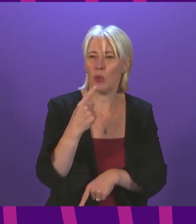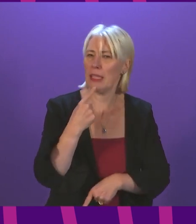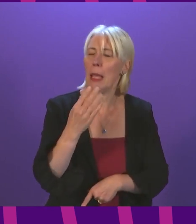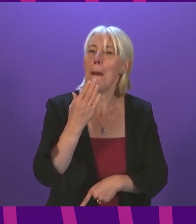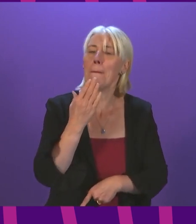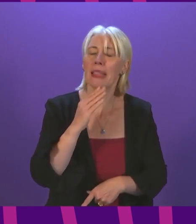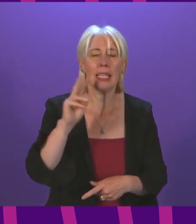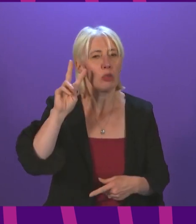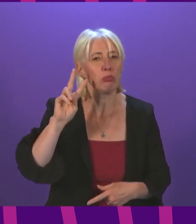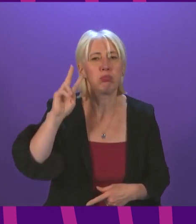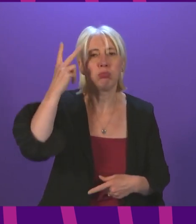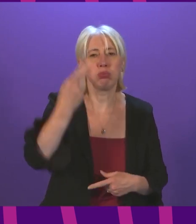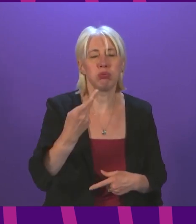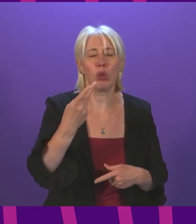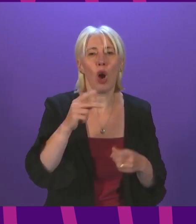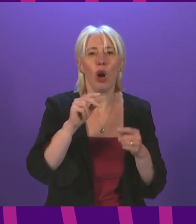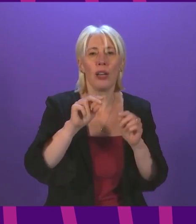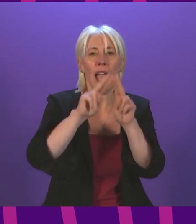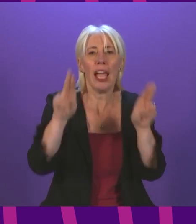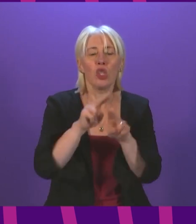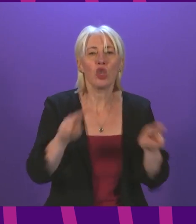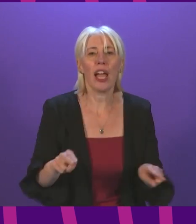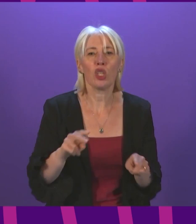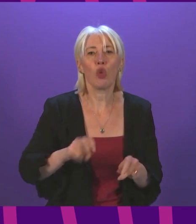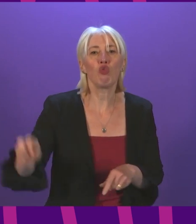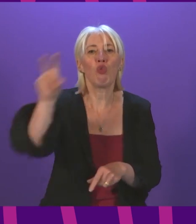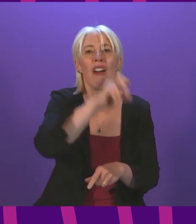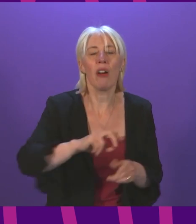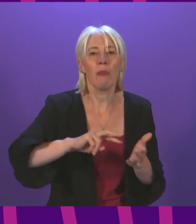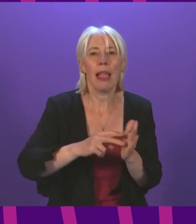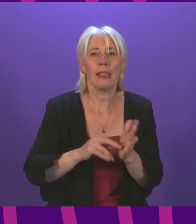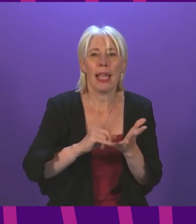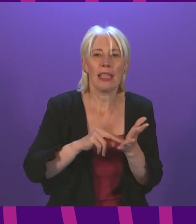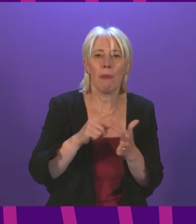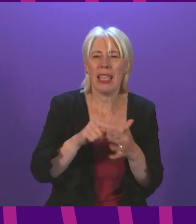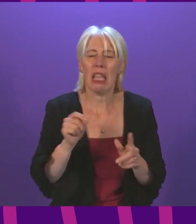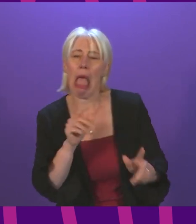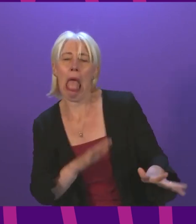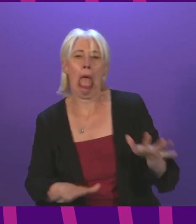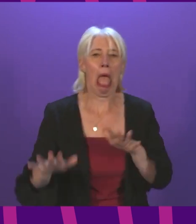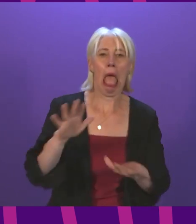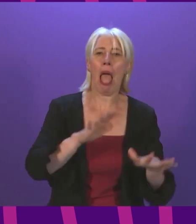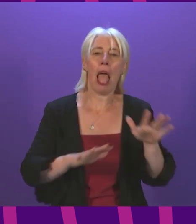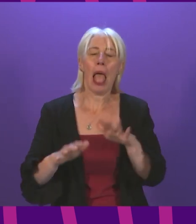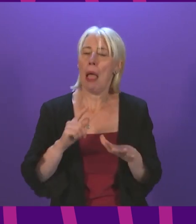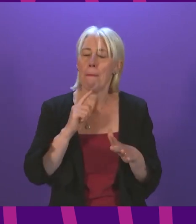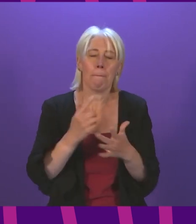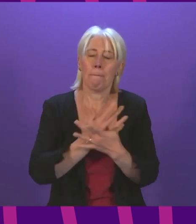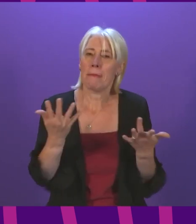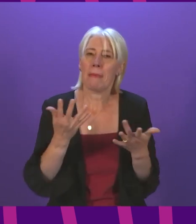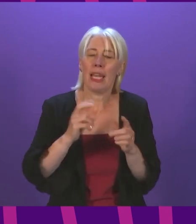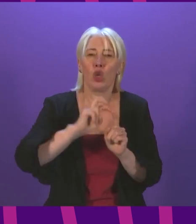Scottish Government on their international travel plans. SNP ministers stalled and left it so late that many tourism businesses